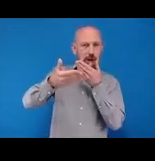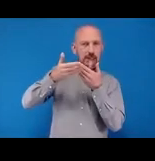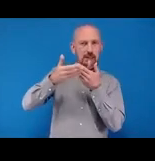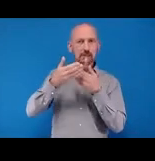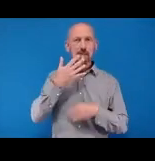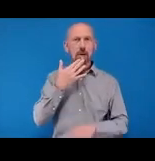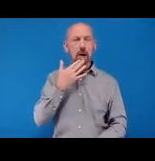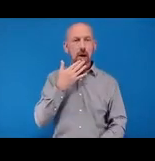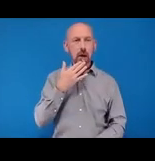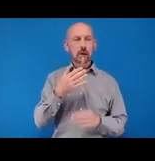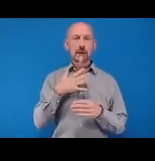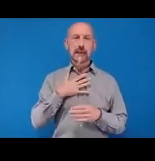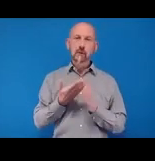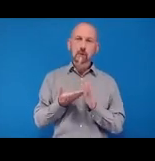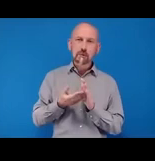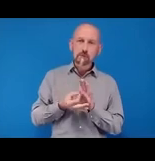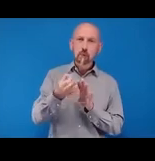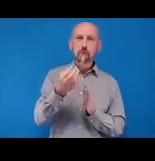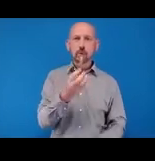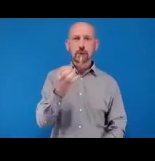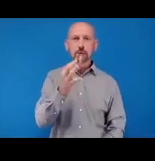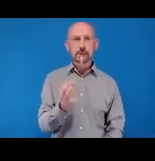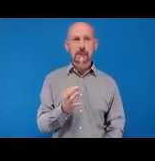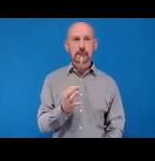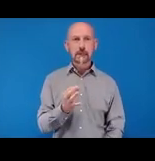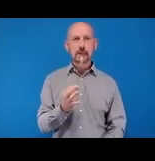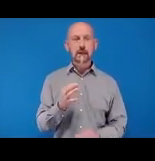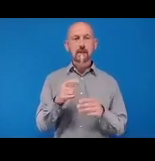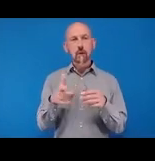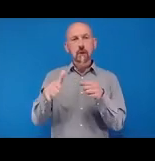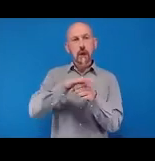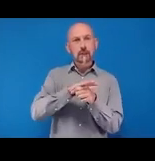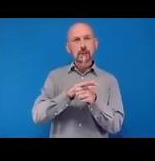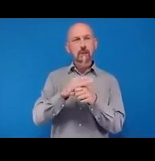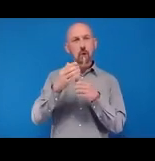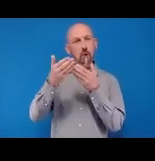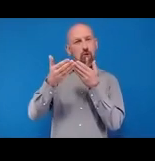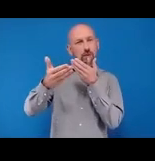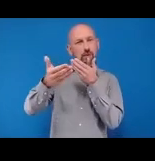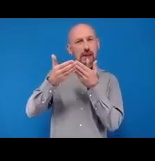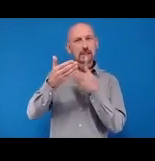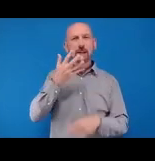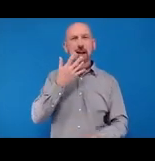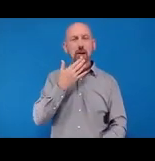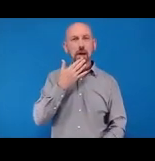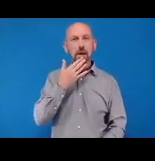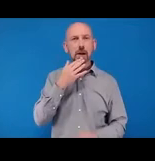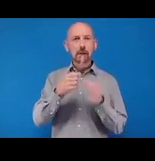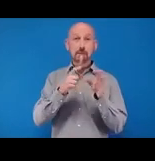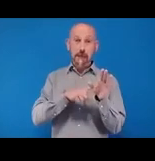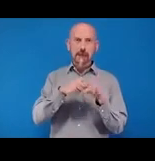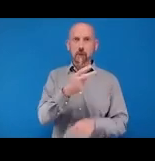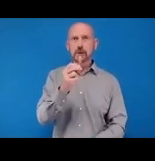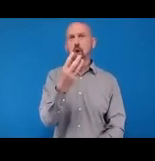% in effective coverage of refractive error by 2030. So overall,